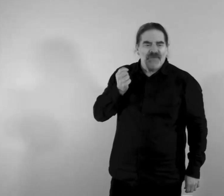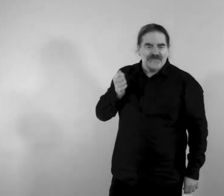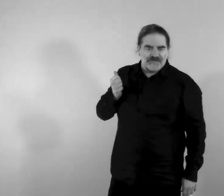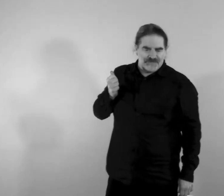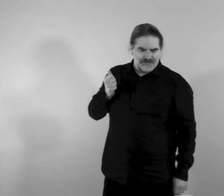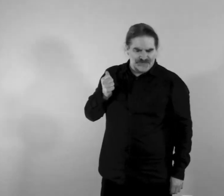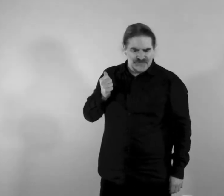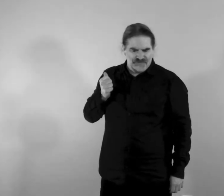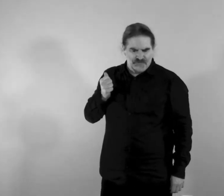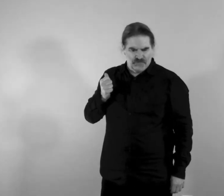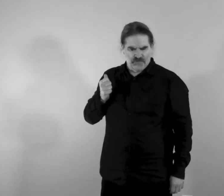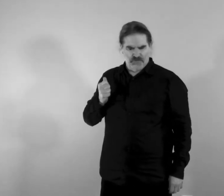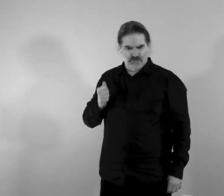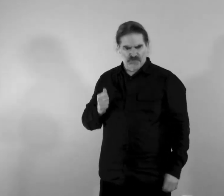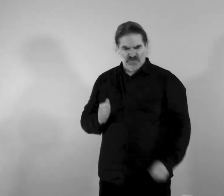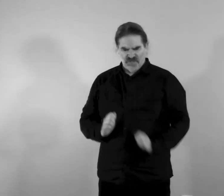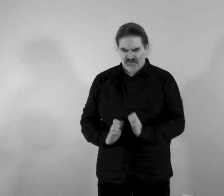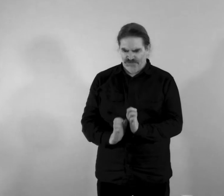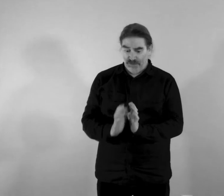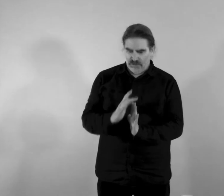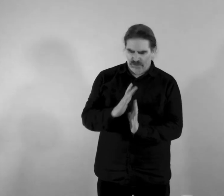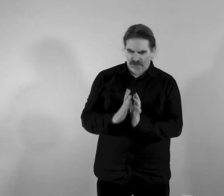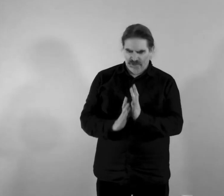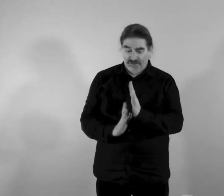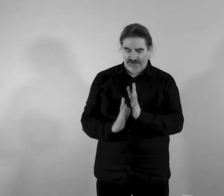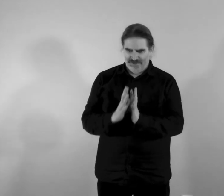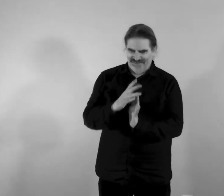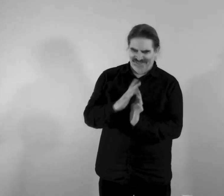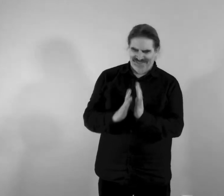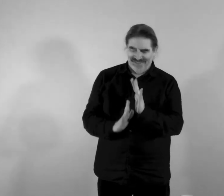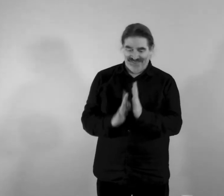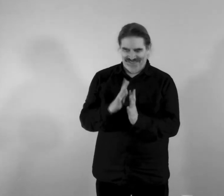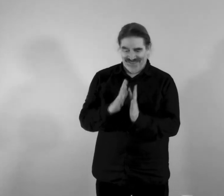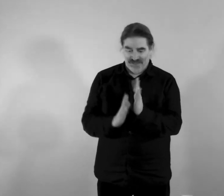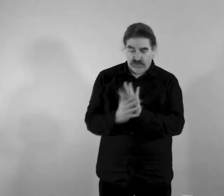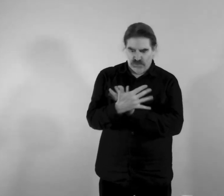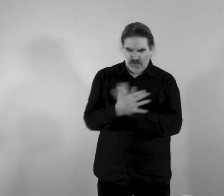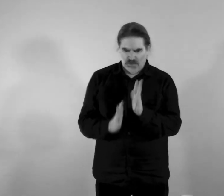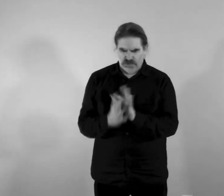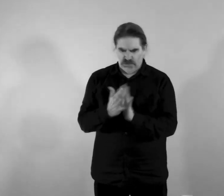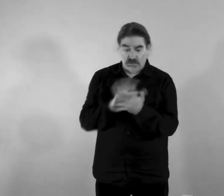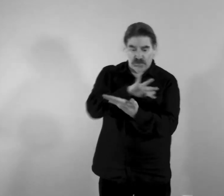What's this? A flame. Wavering.